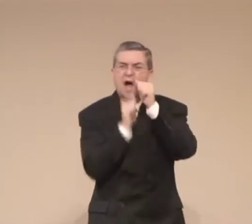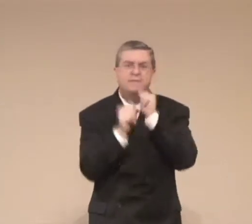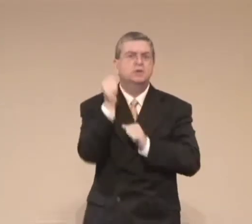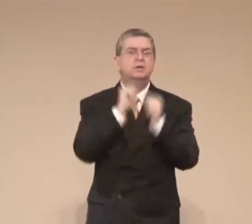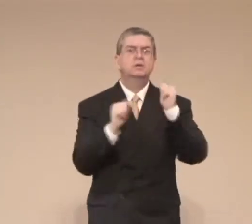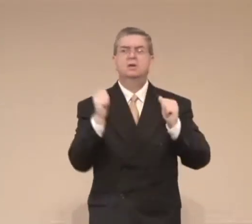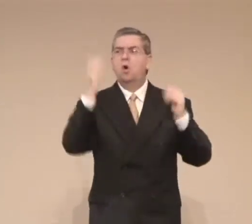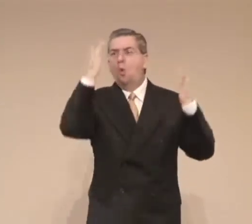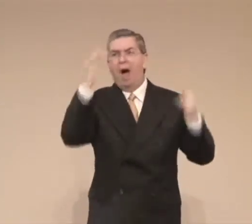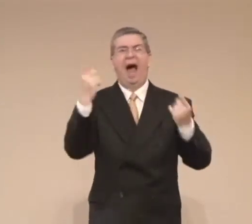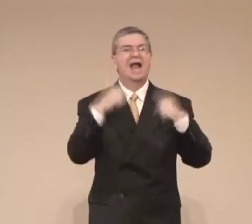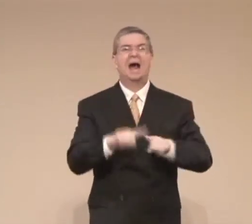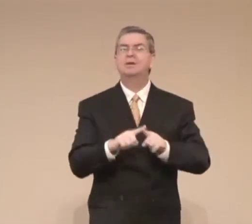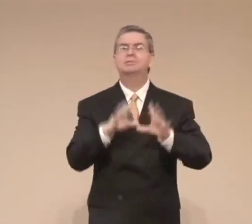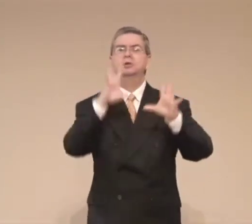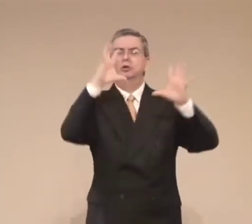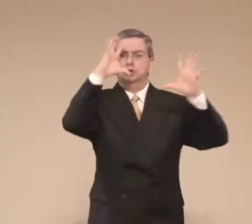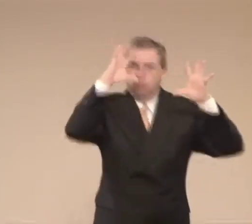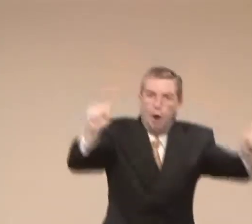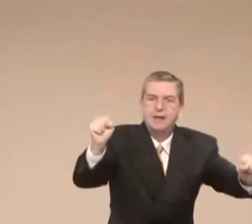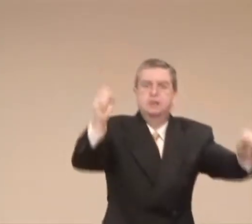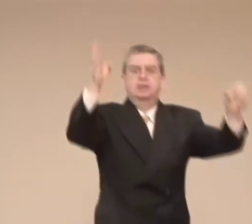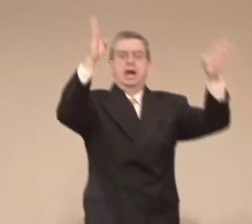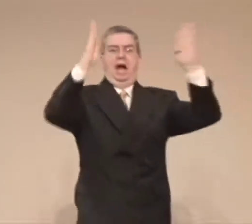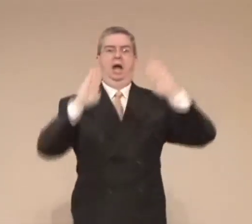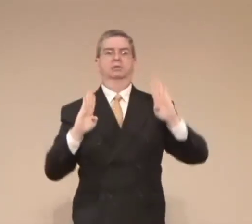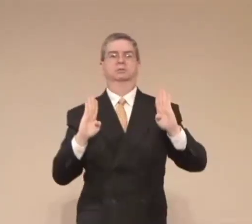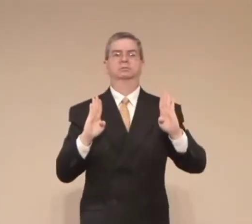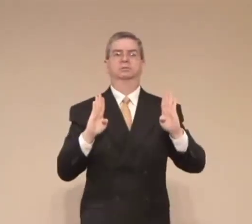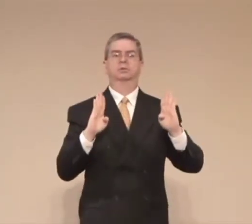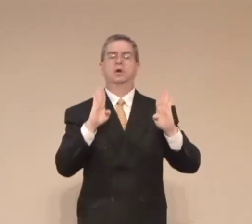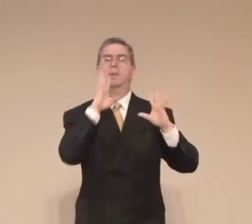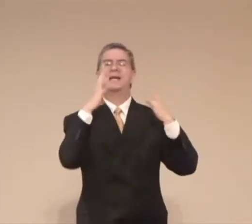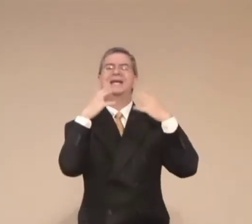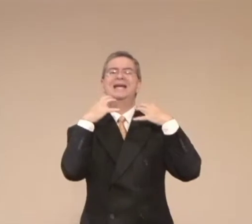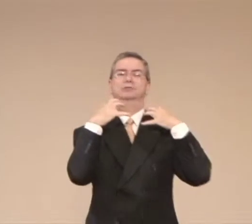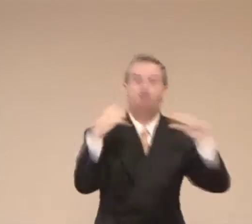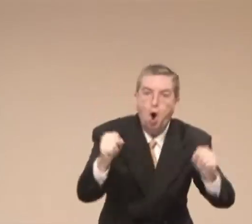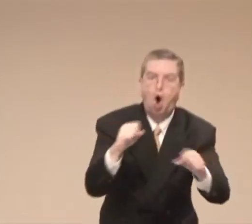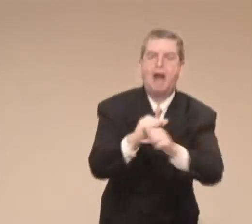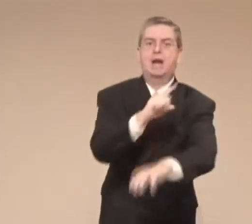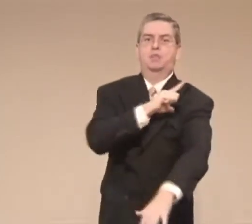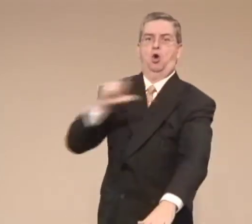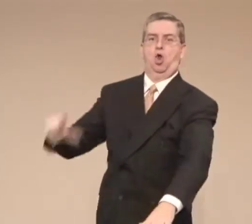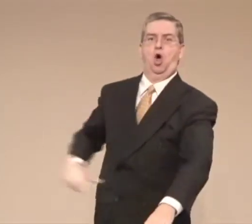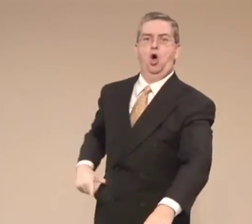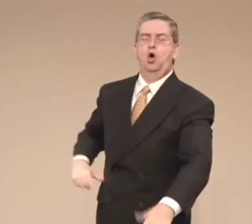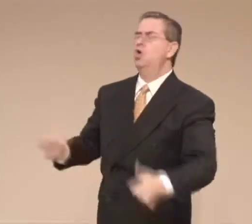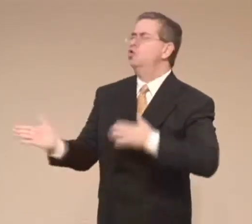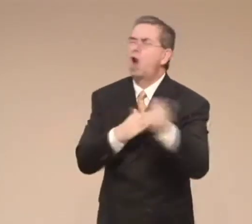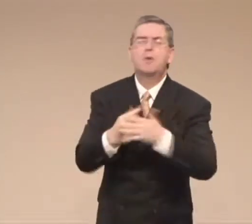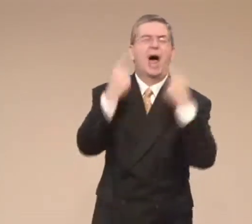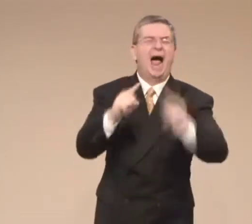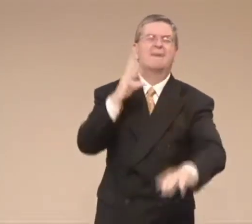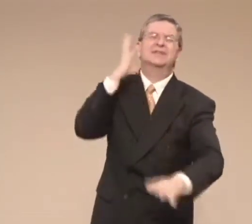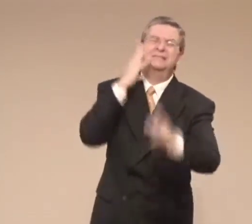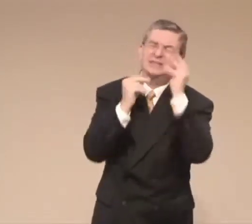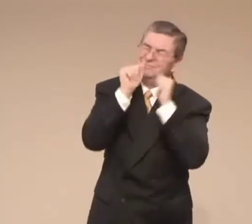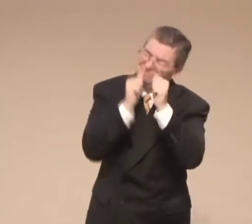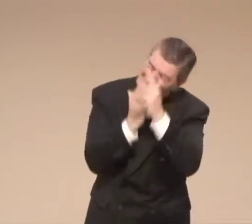his work, everything. And he stood firmly in his trust of the Lord. He